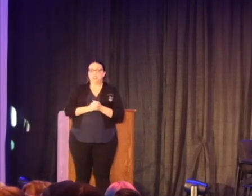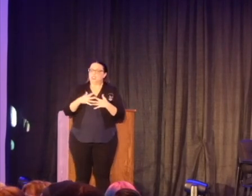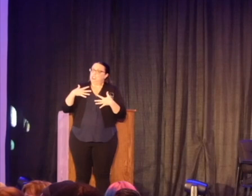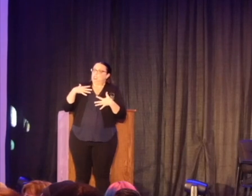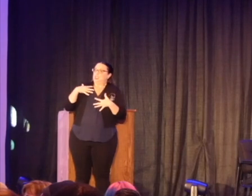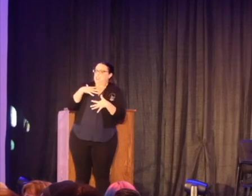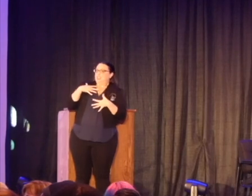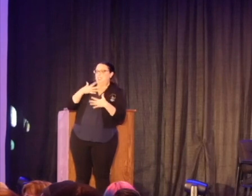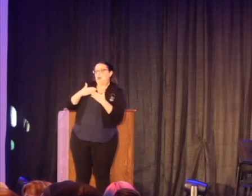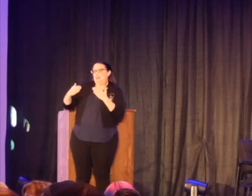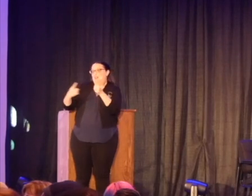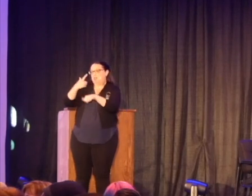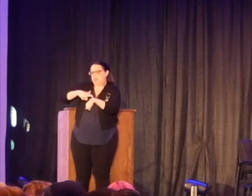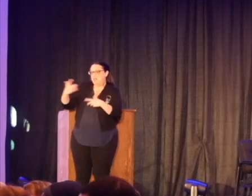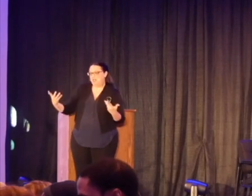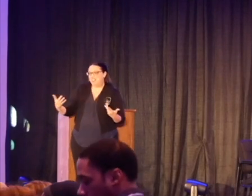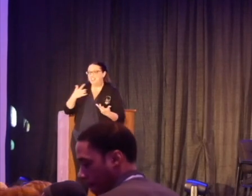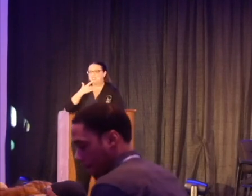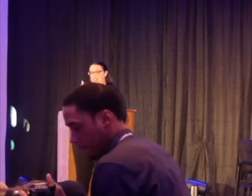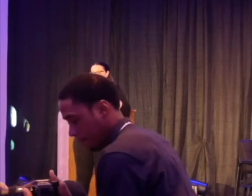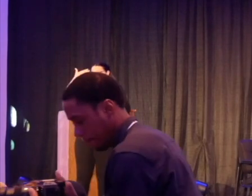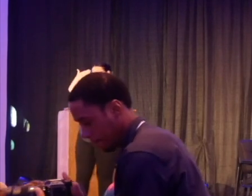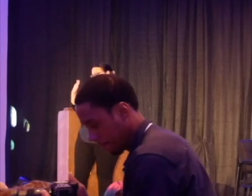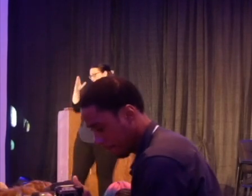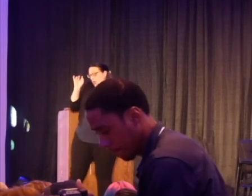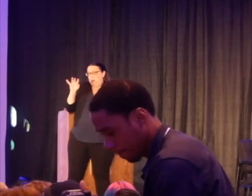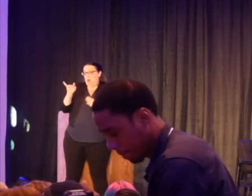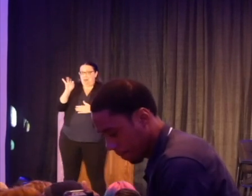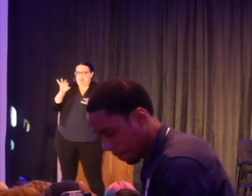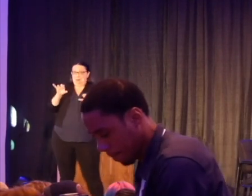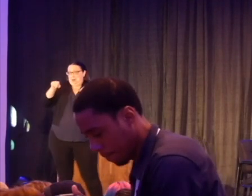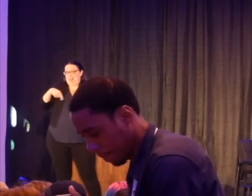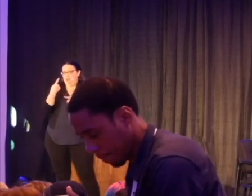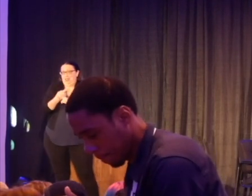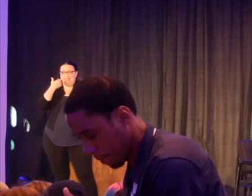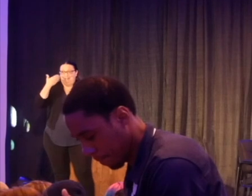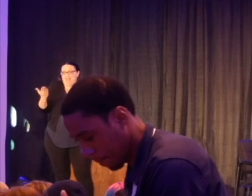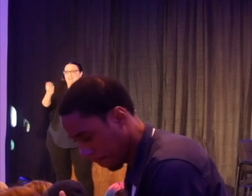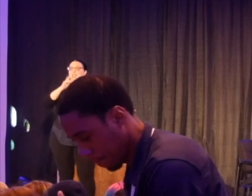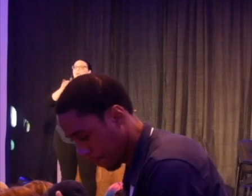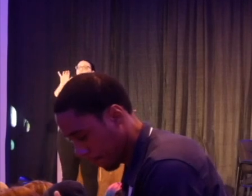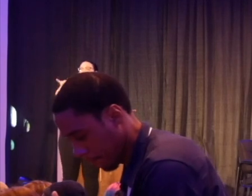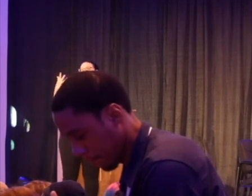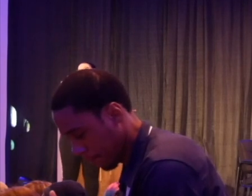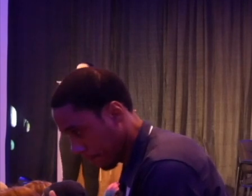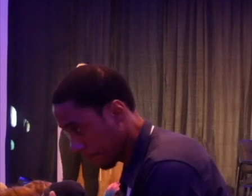scary thing the first time when I said, I don't know if I'm doing this right, but that's what we have to do.